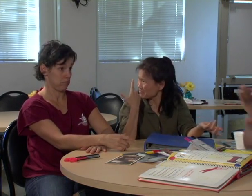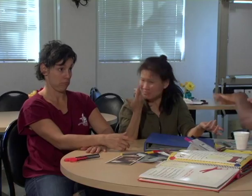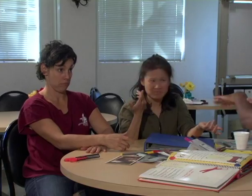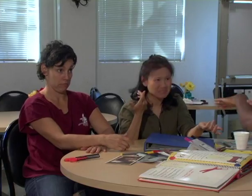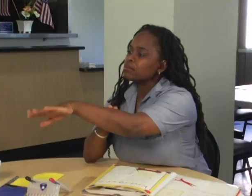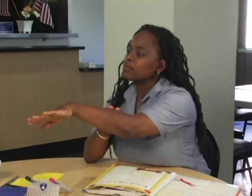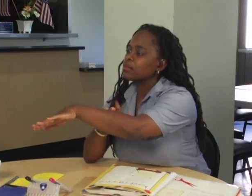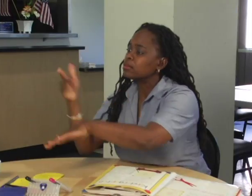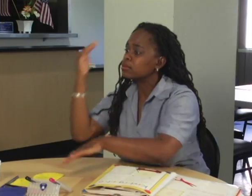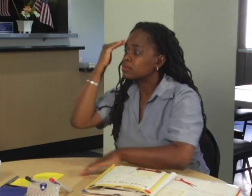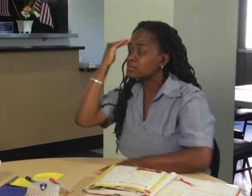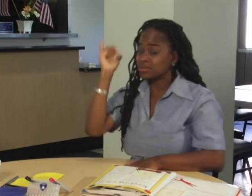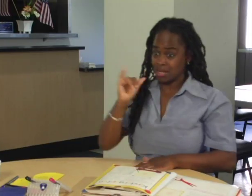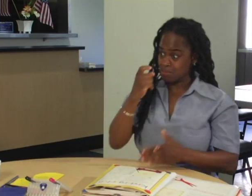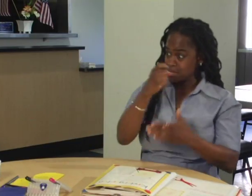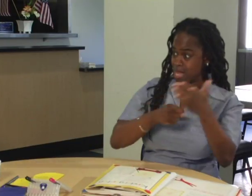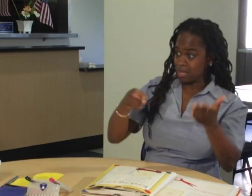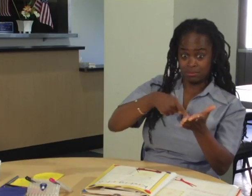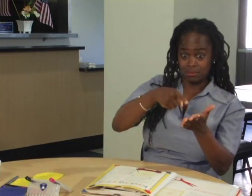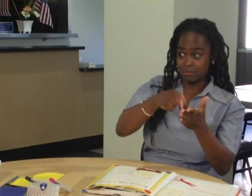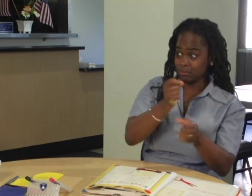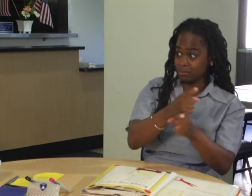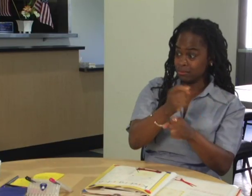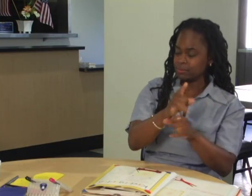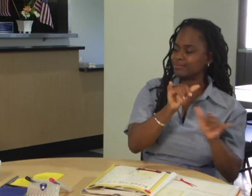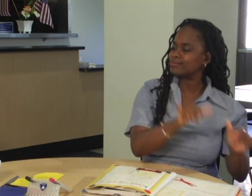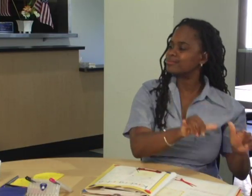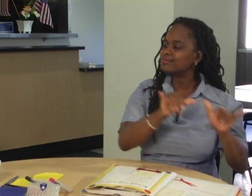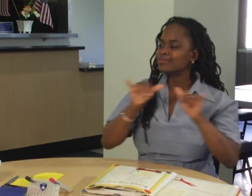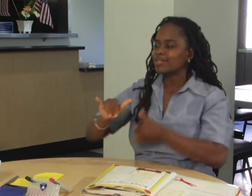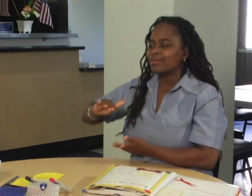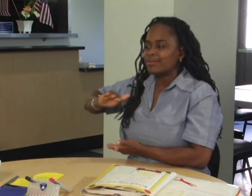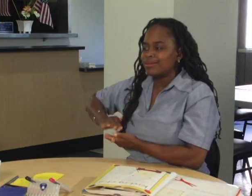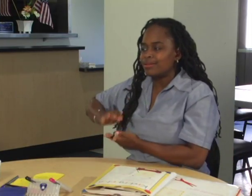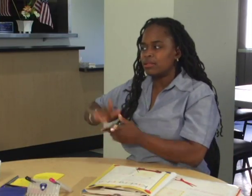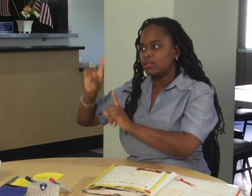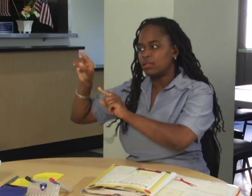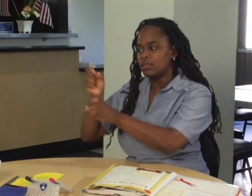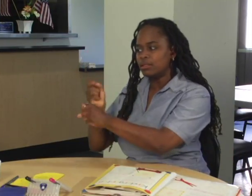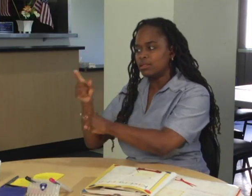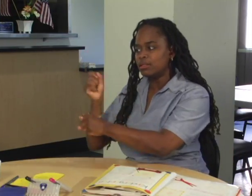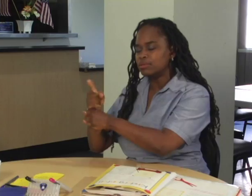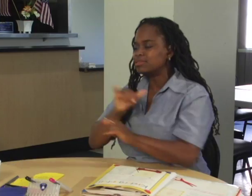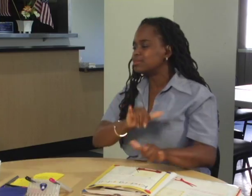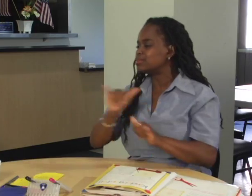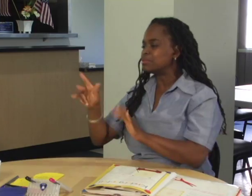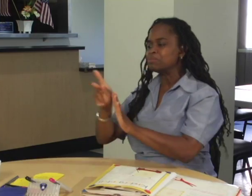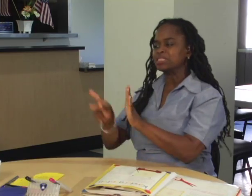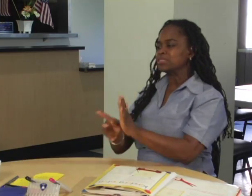Well, think of it this way. It's like paying your taxes. You do that every year. You get your mammogram every year. Same principle.